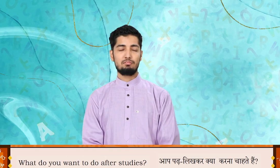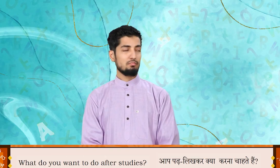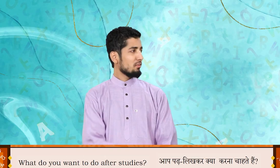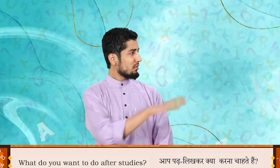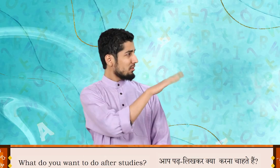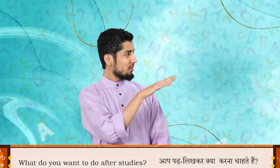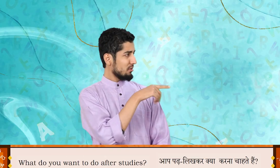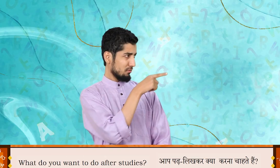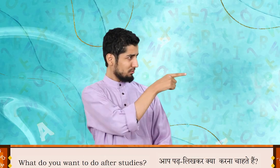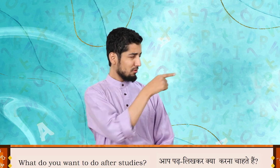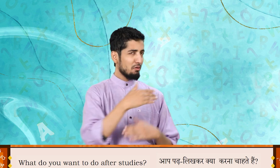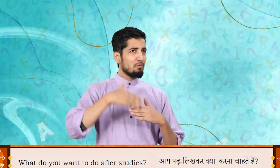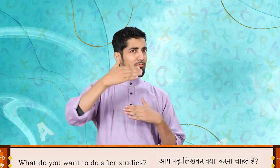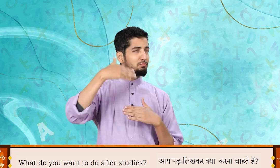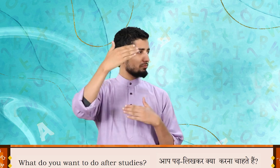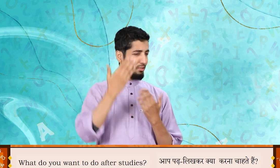What do you want to do after studies?